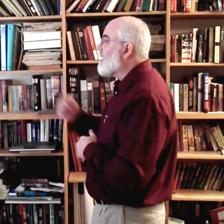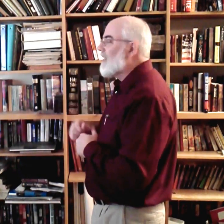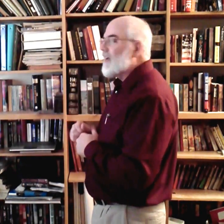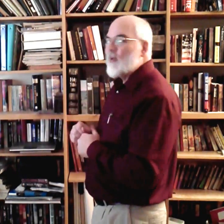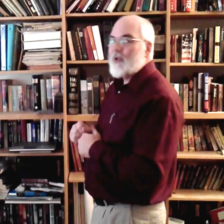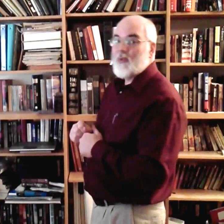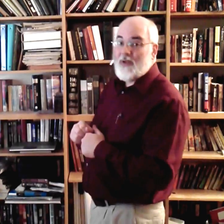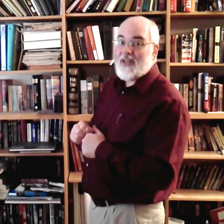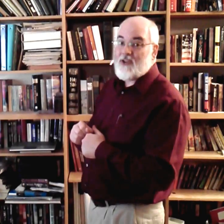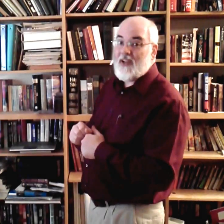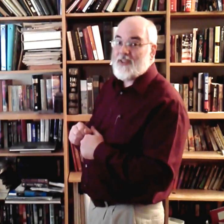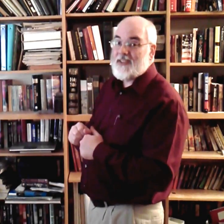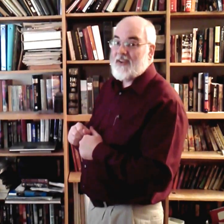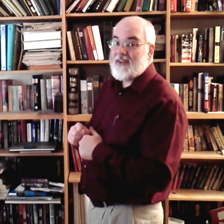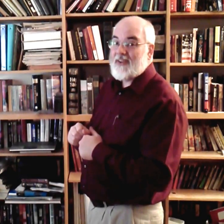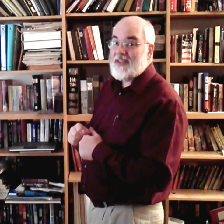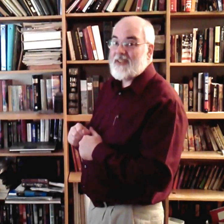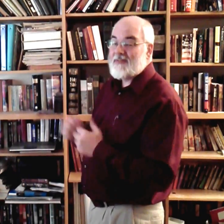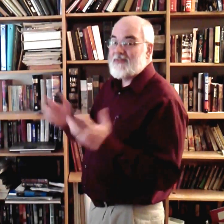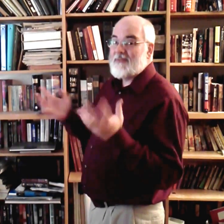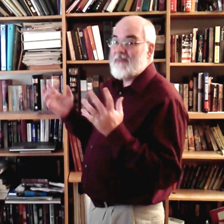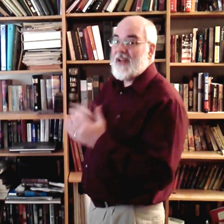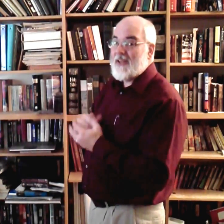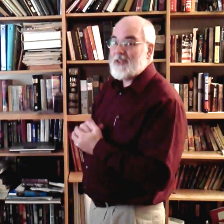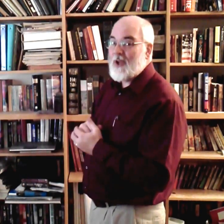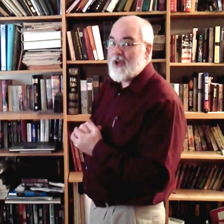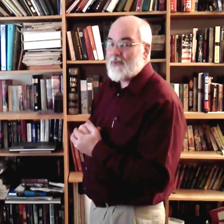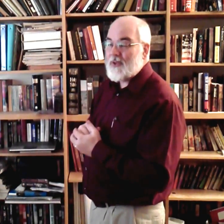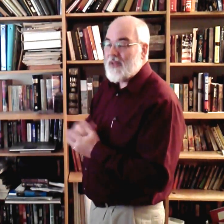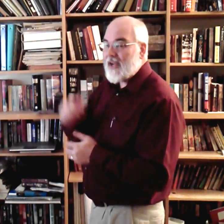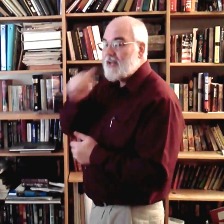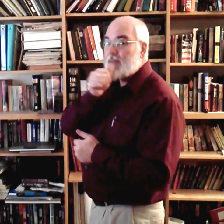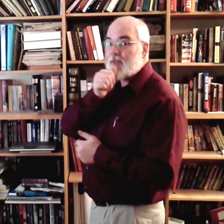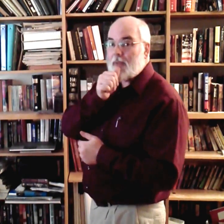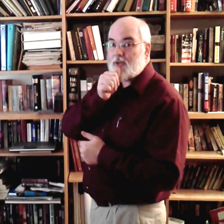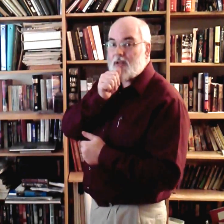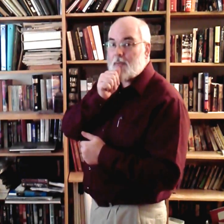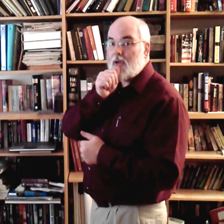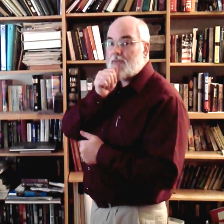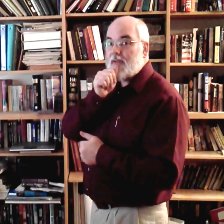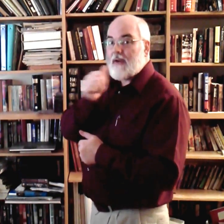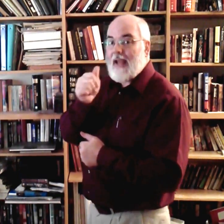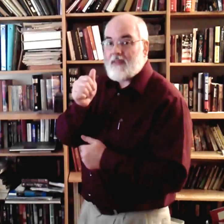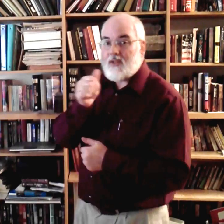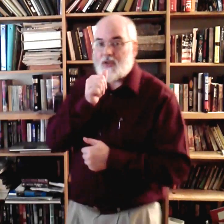Which really changes the meaning of the song if we do that. So, make sure it's coming off here at the chin.